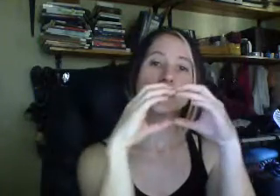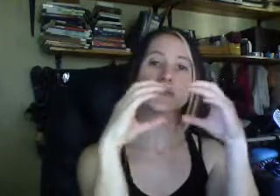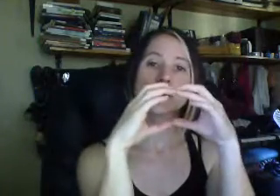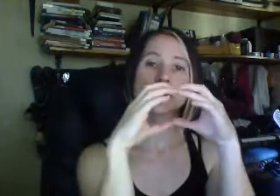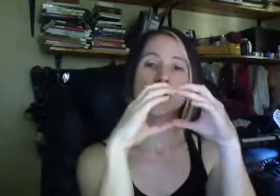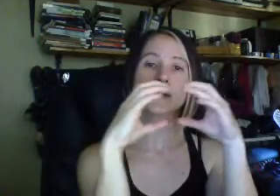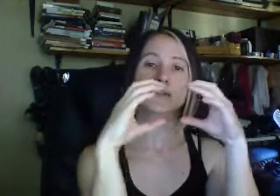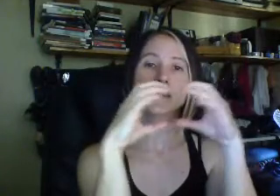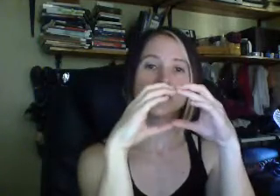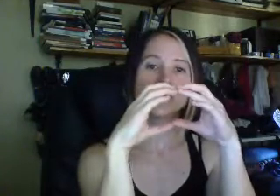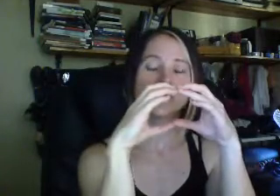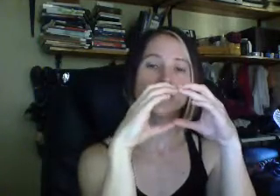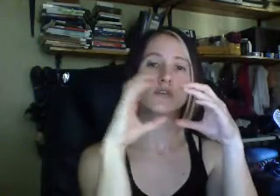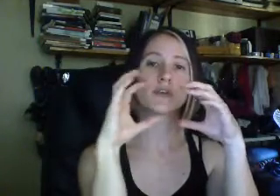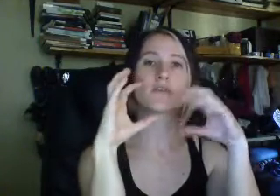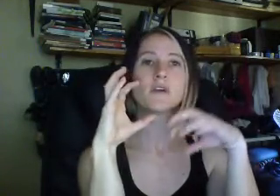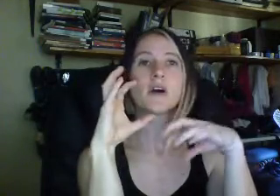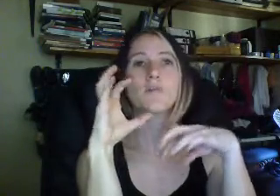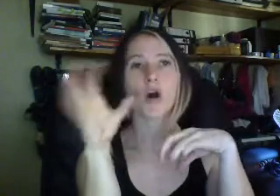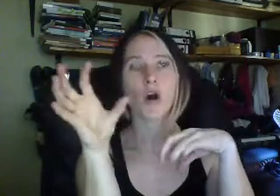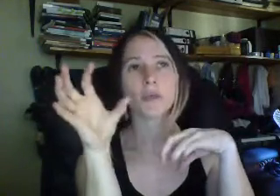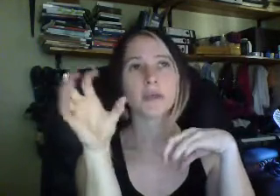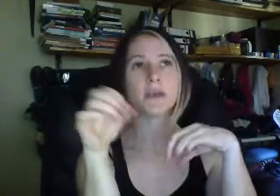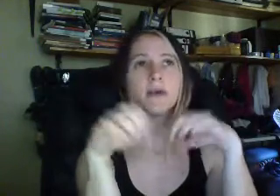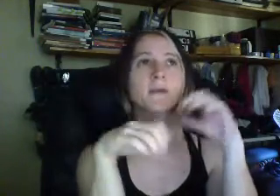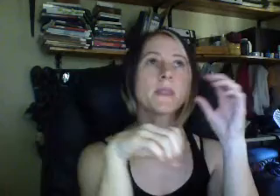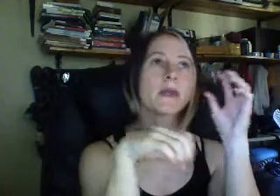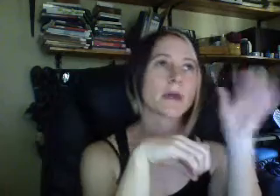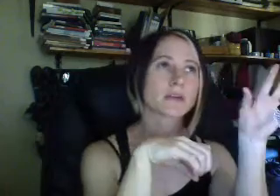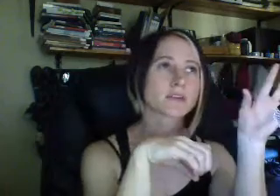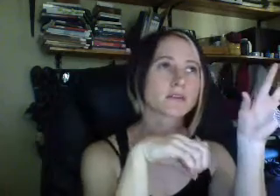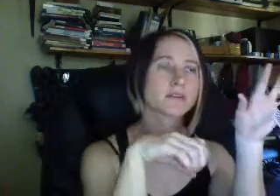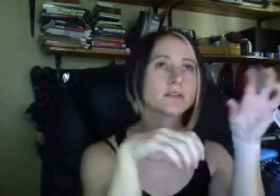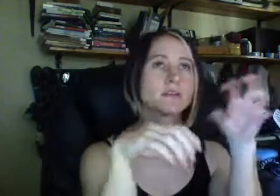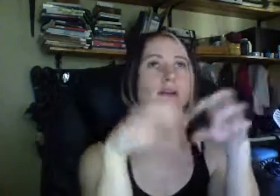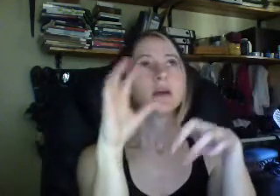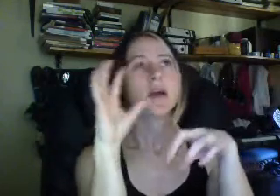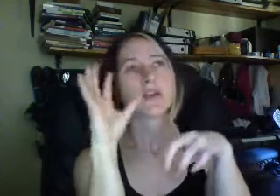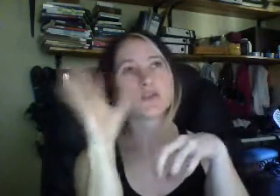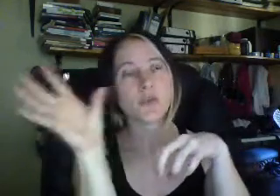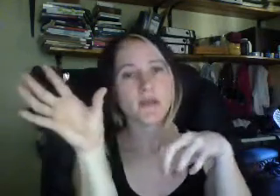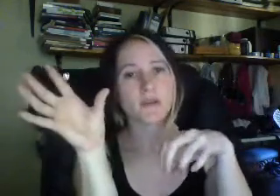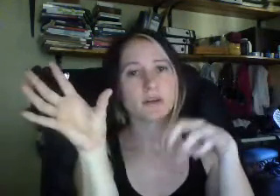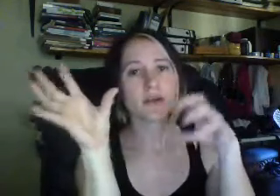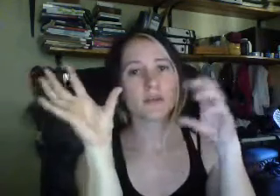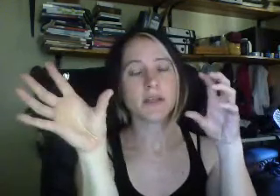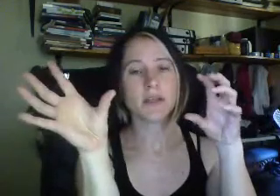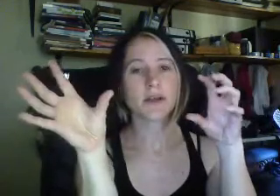the sexualized symbols. So if Barbie, and whoever in the media